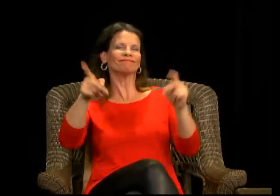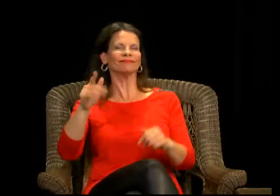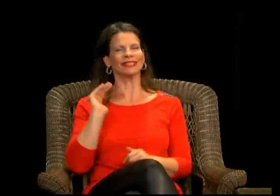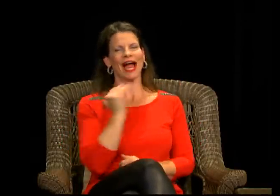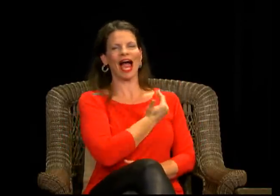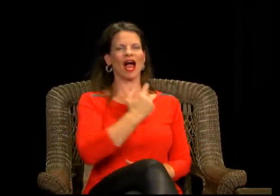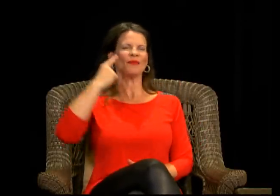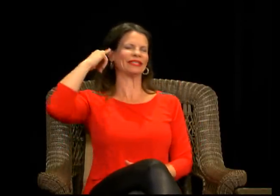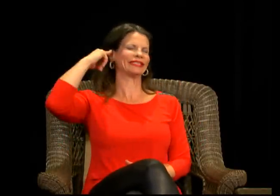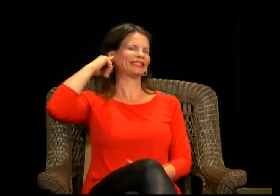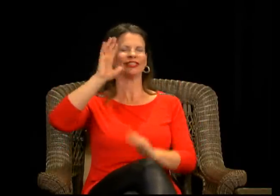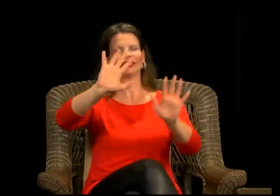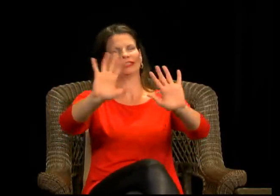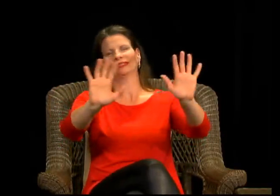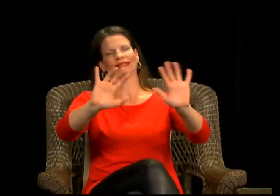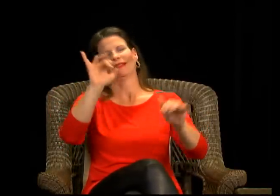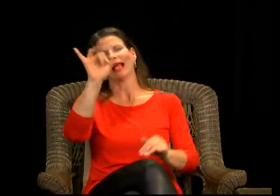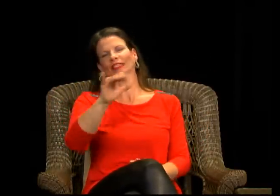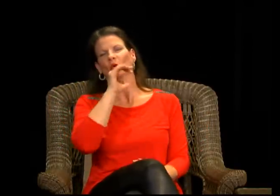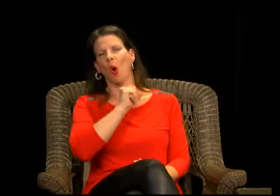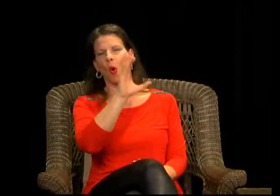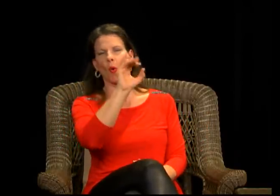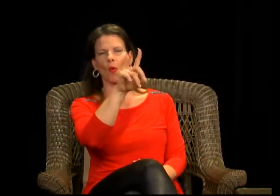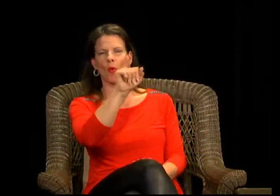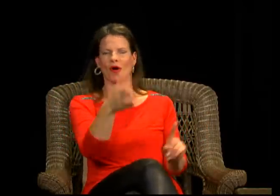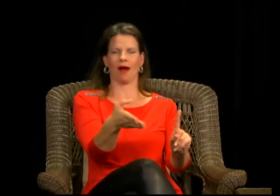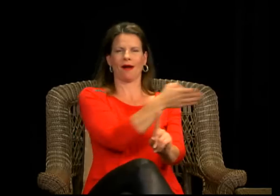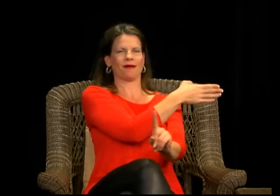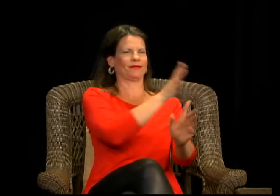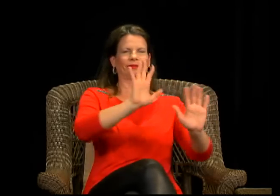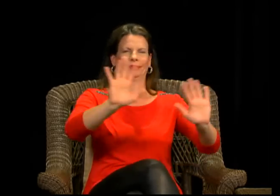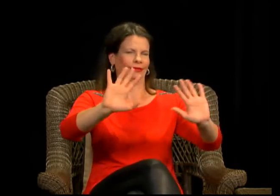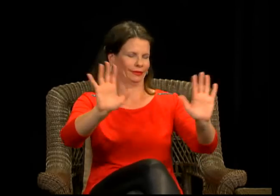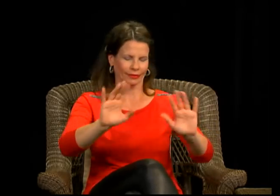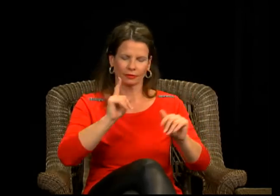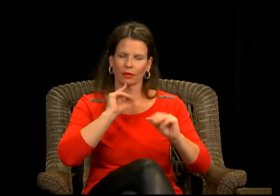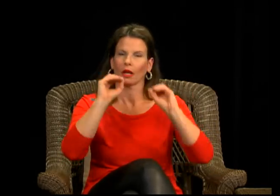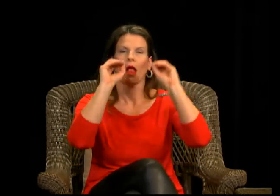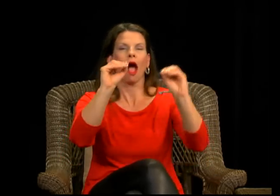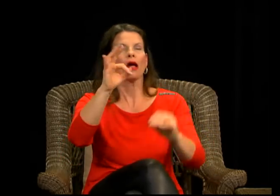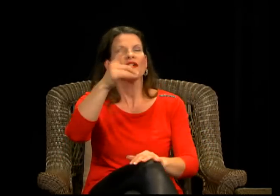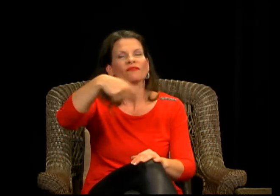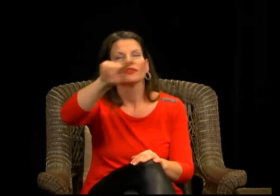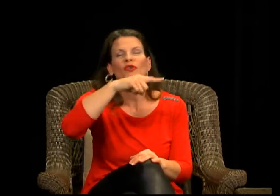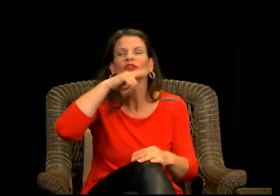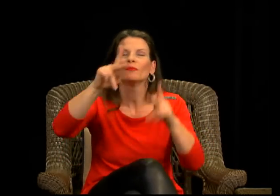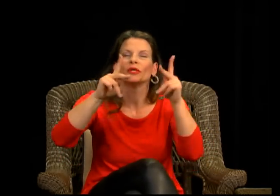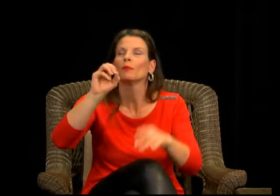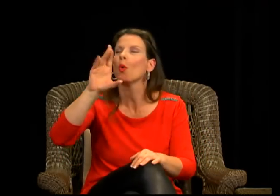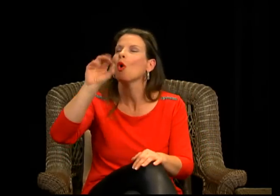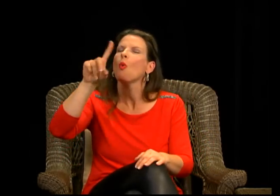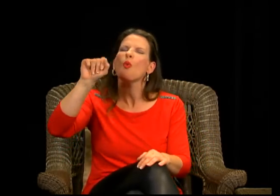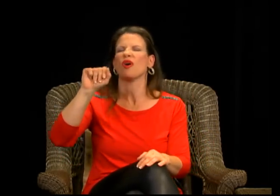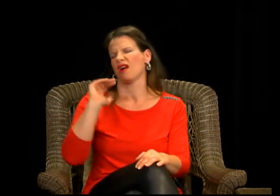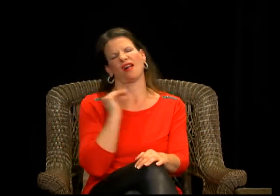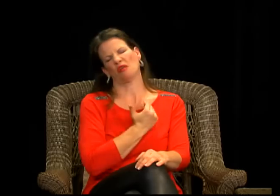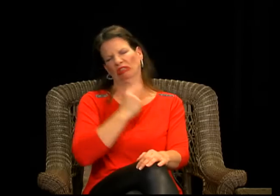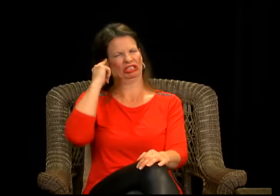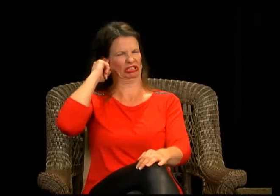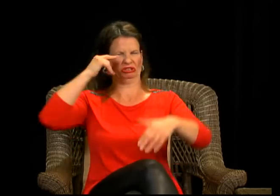one of the interviews, um, she was saying, oh, Caleb is our ears. And I mean,